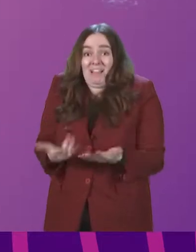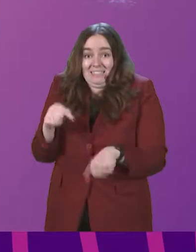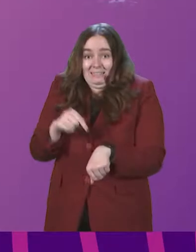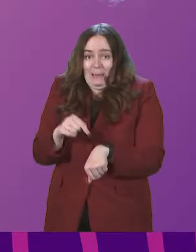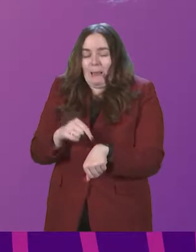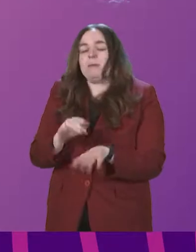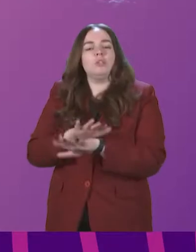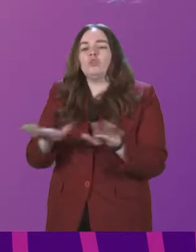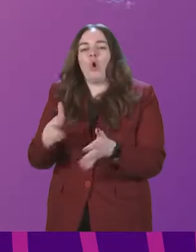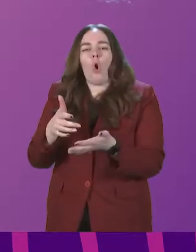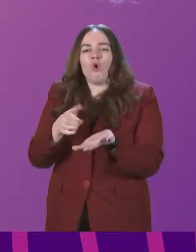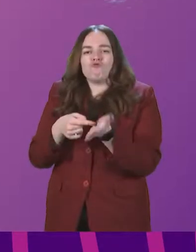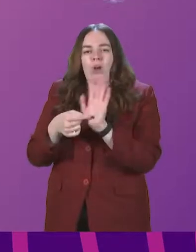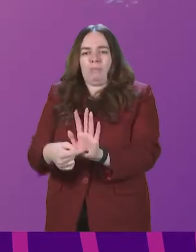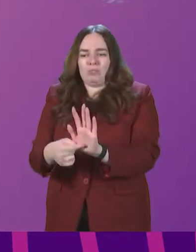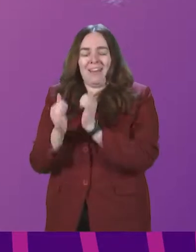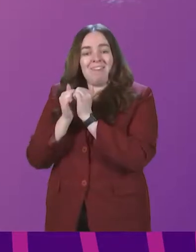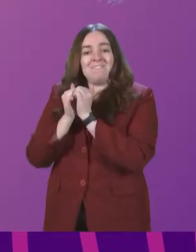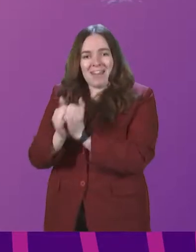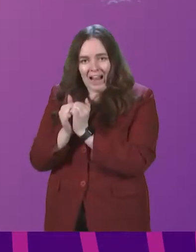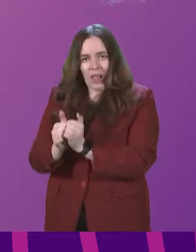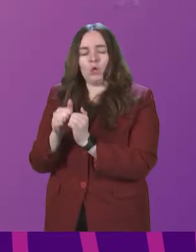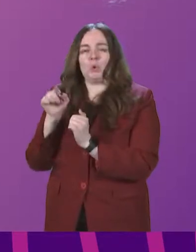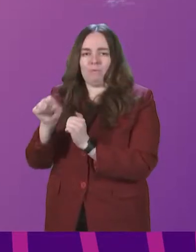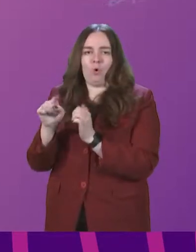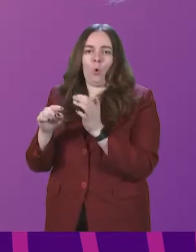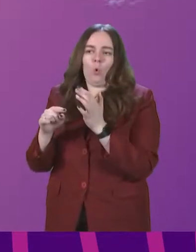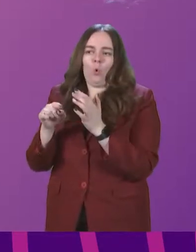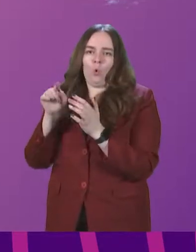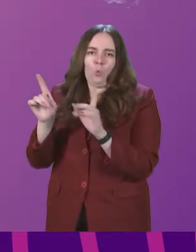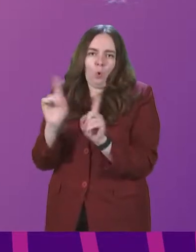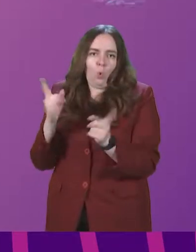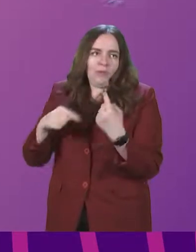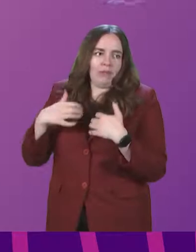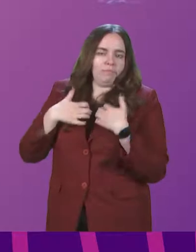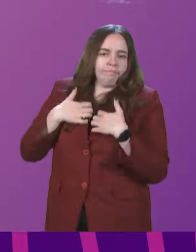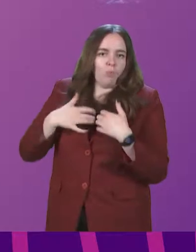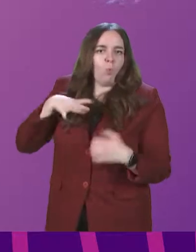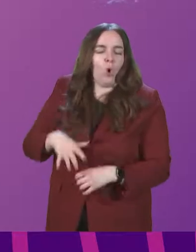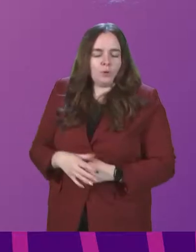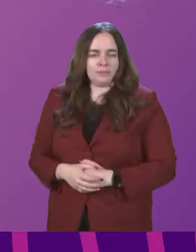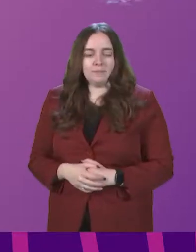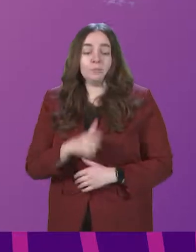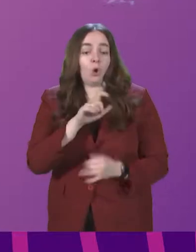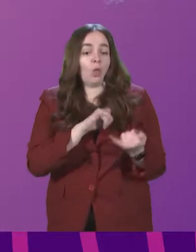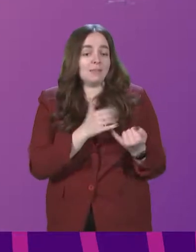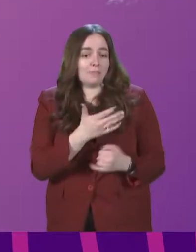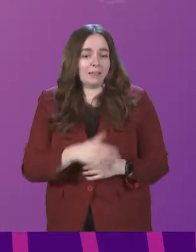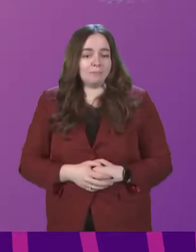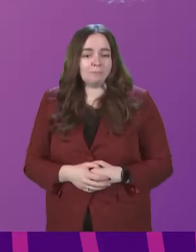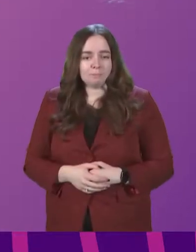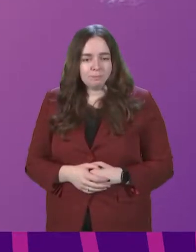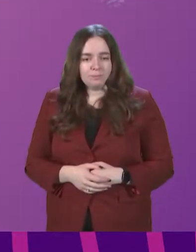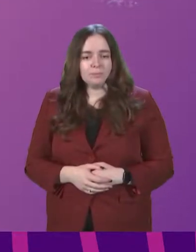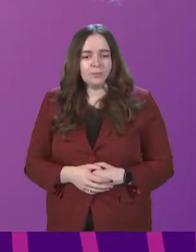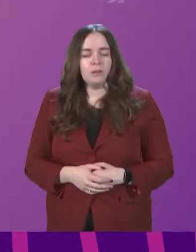time, represent the value for the taxpayer that we are looking for. Colin Smith. Presidente